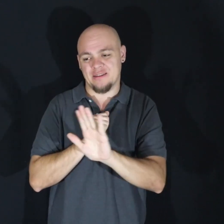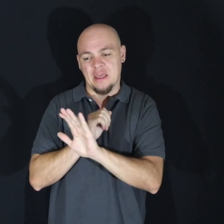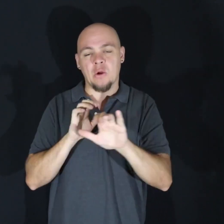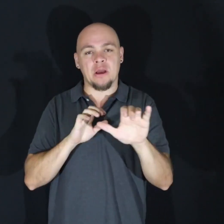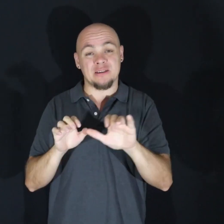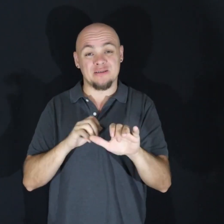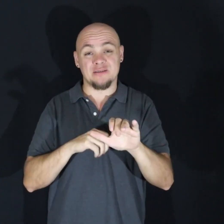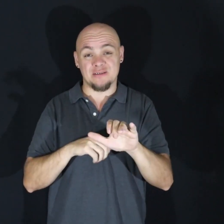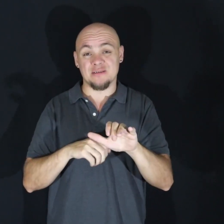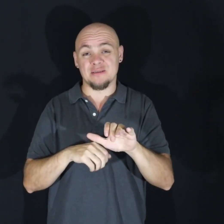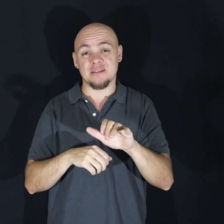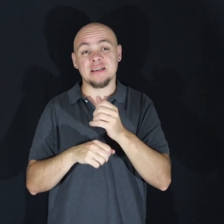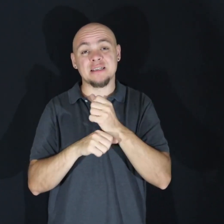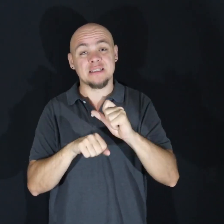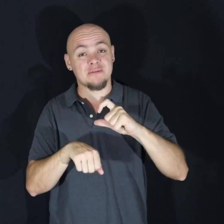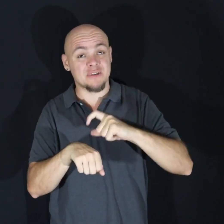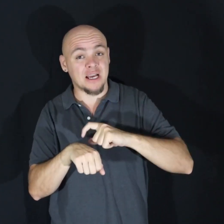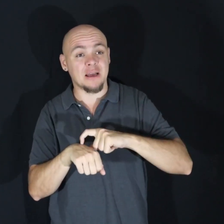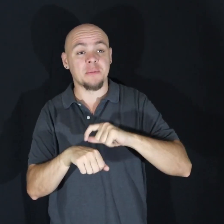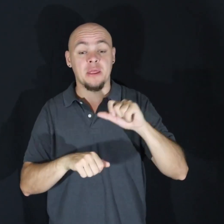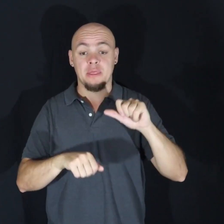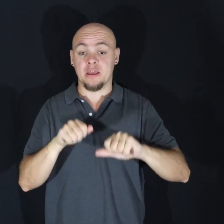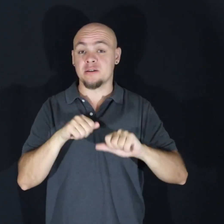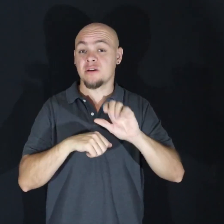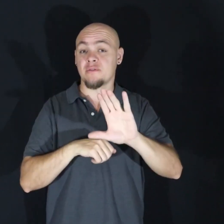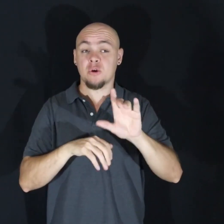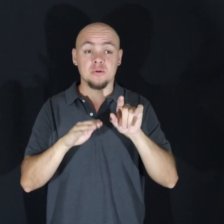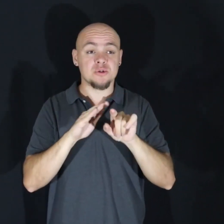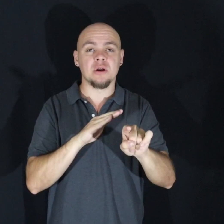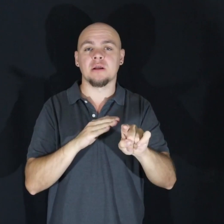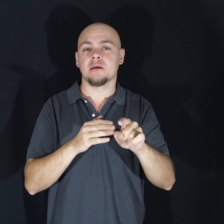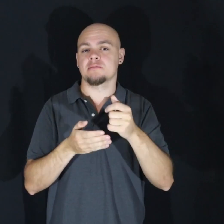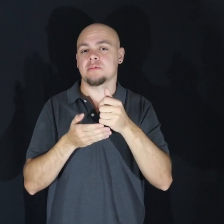saved time and reduced the uncertainty of your journey.